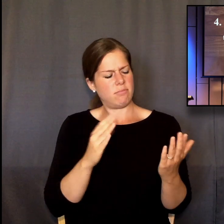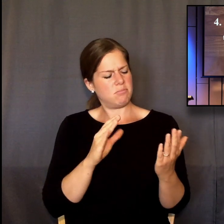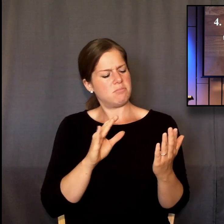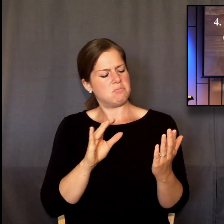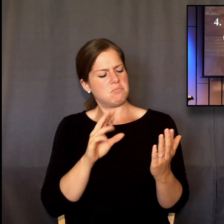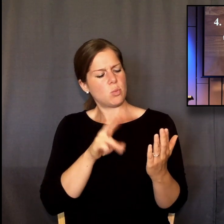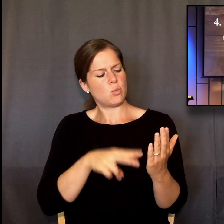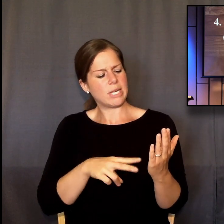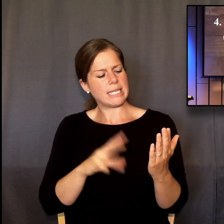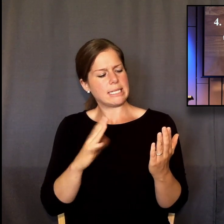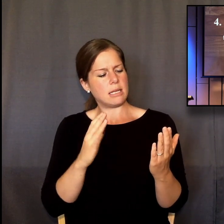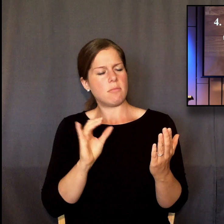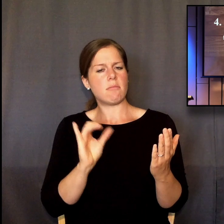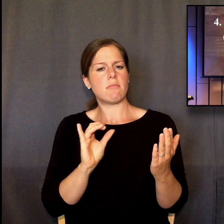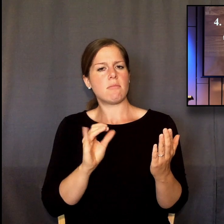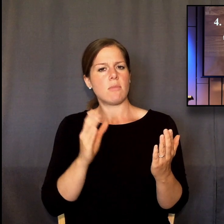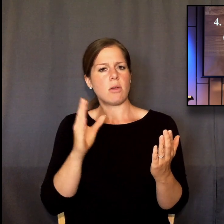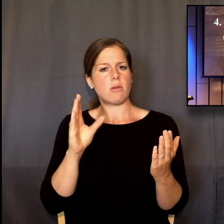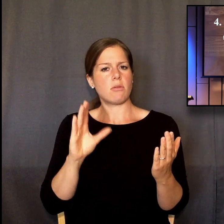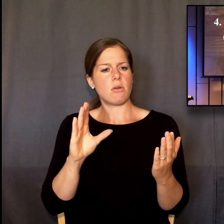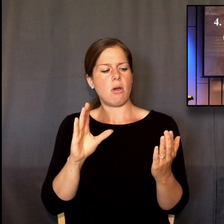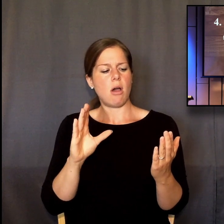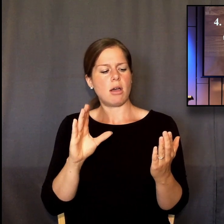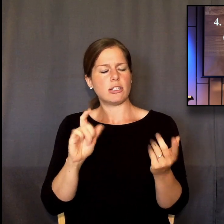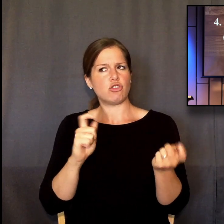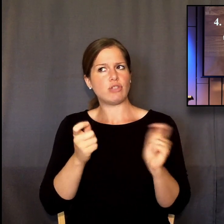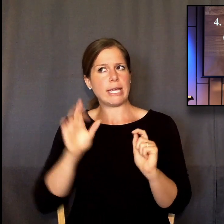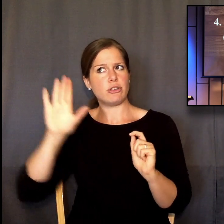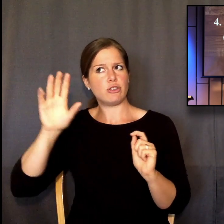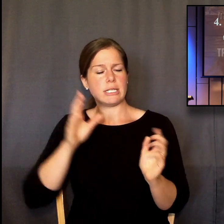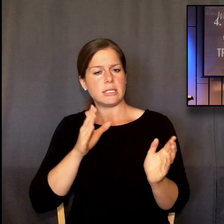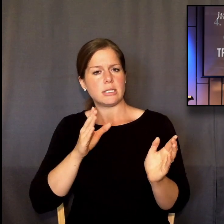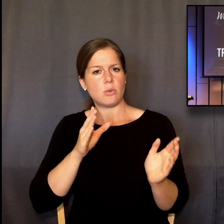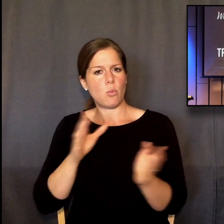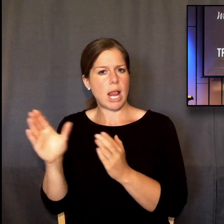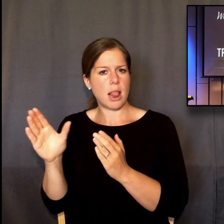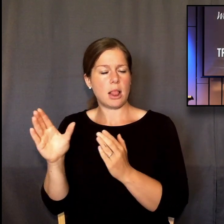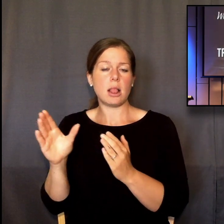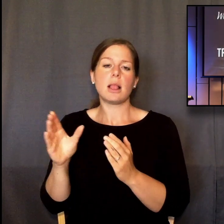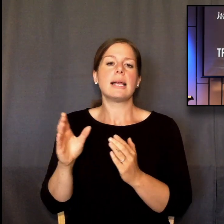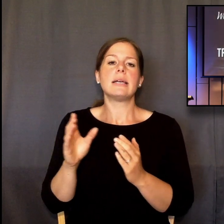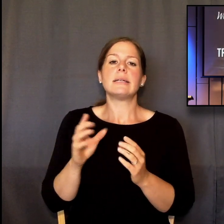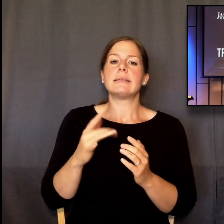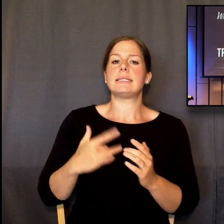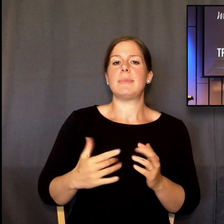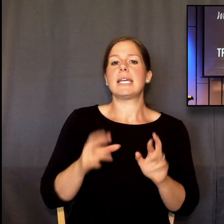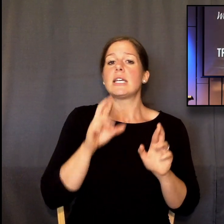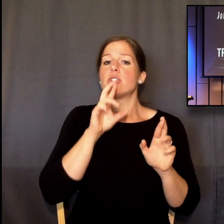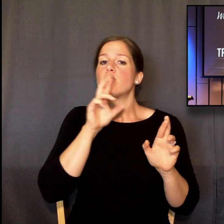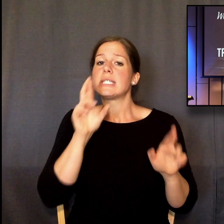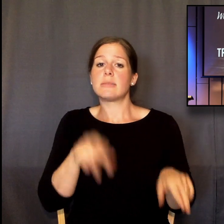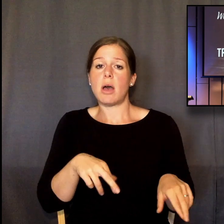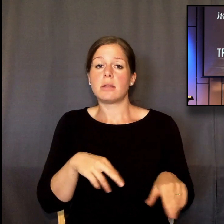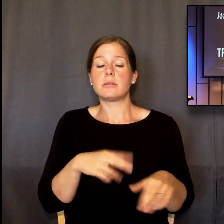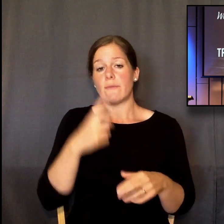It's God showing that he always responds to people when they change, just like when Nineveh repents, God relents.